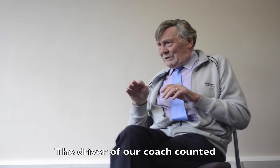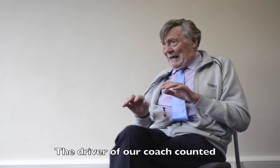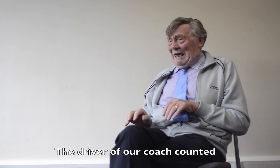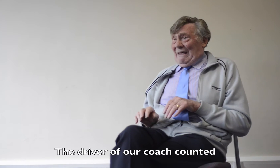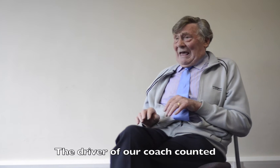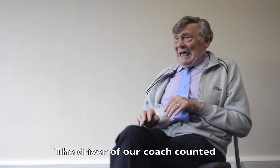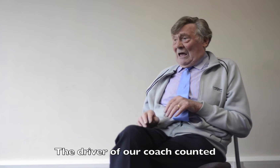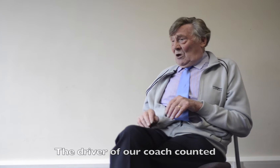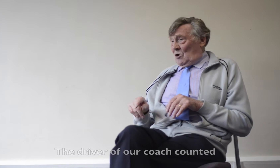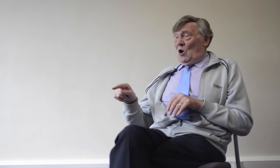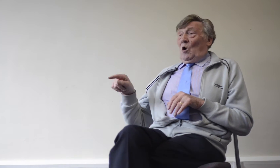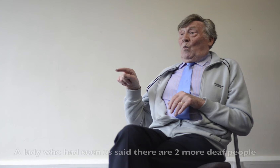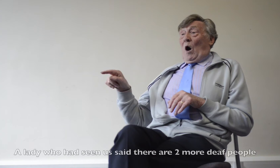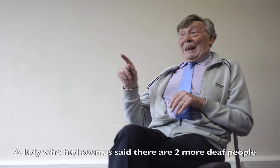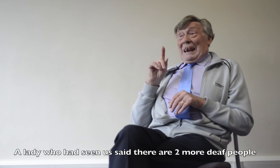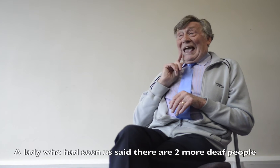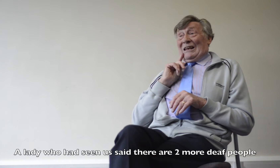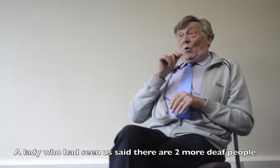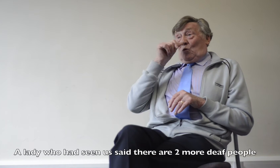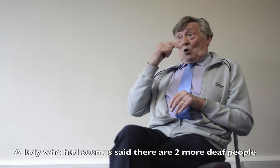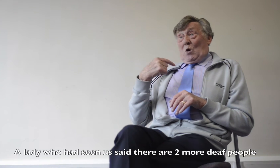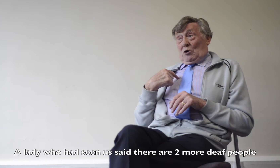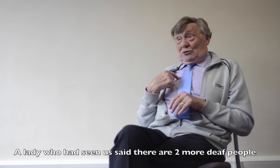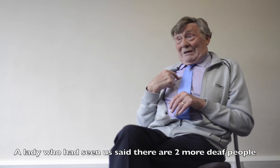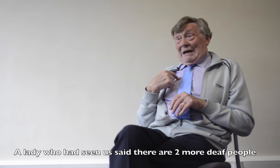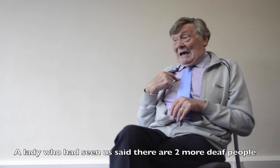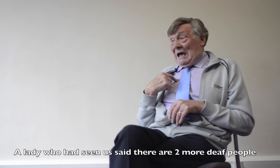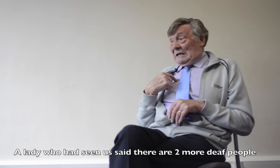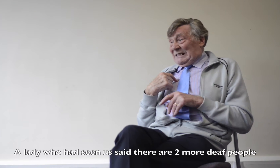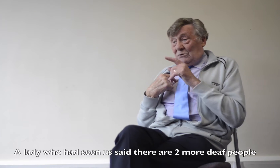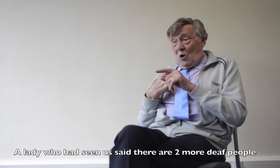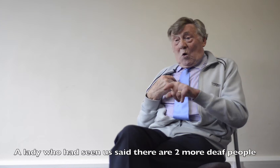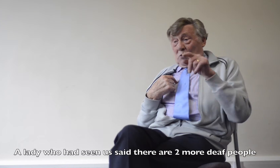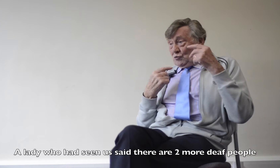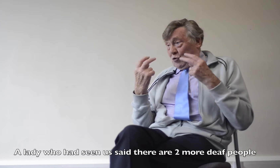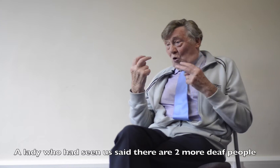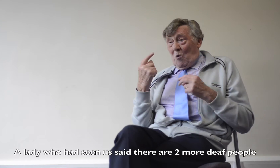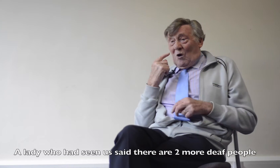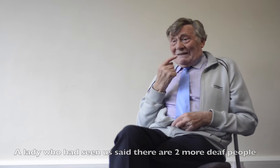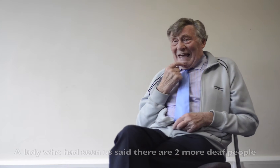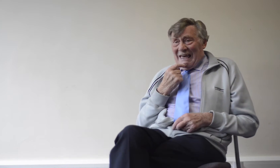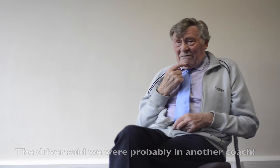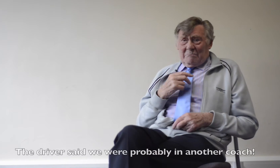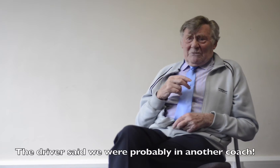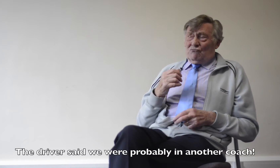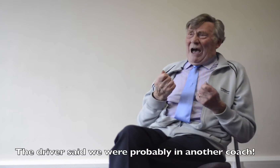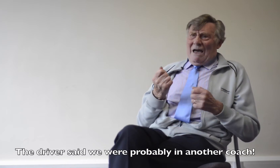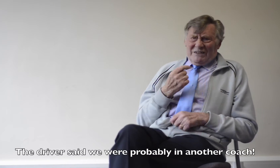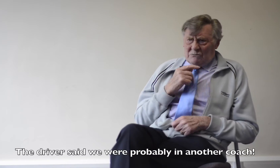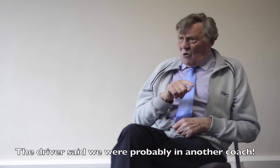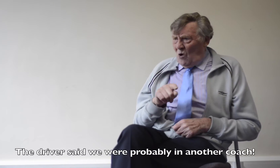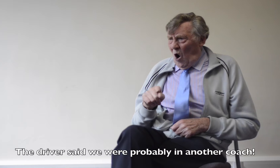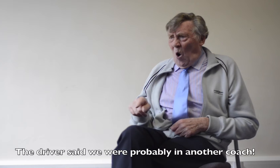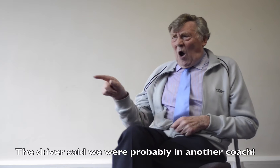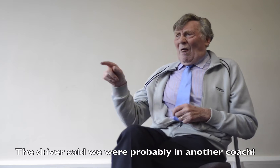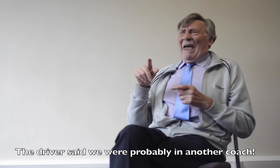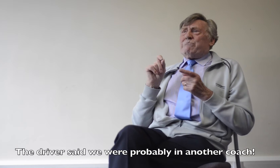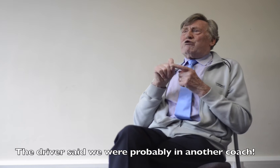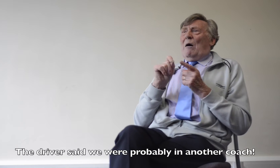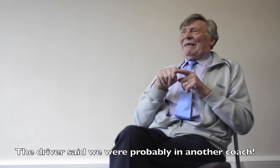there, there, one leg, all the ones there, just, four more deaths, drivers, oh, they're probably